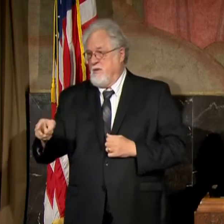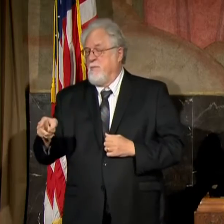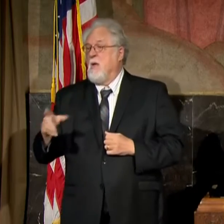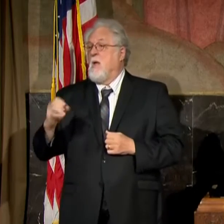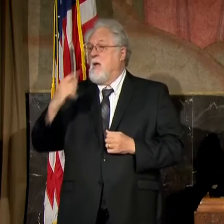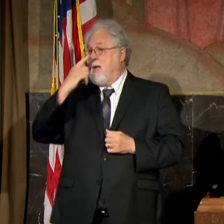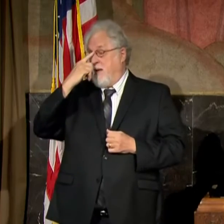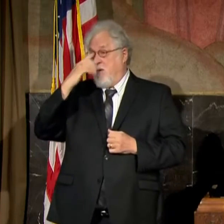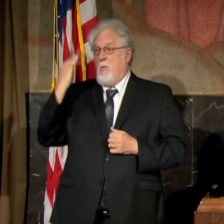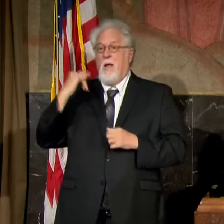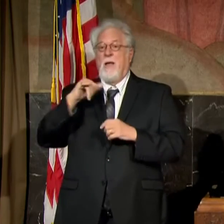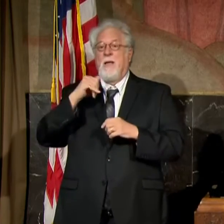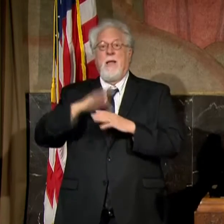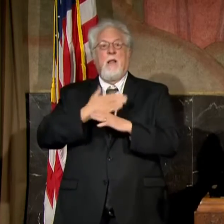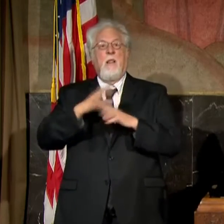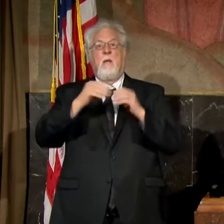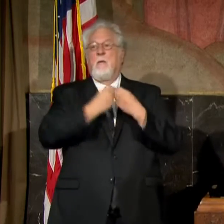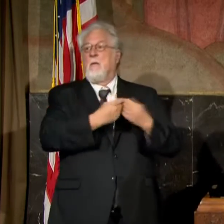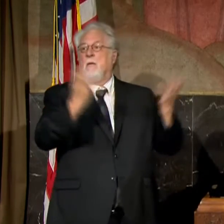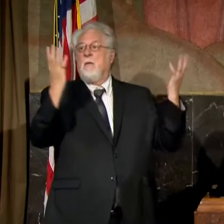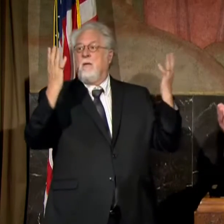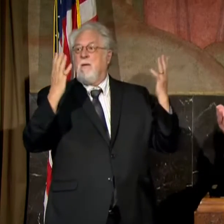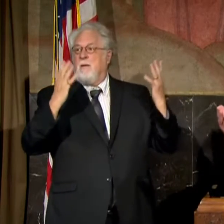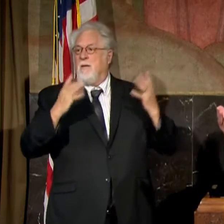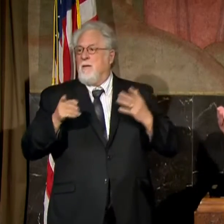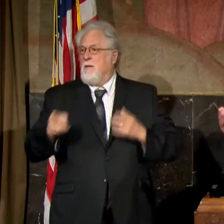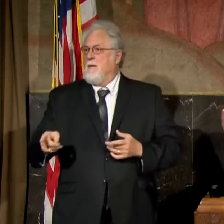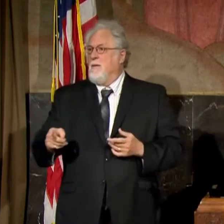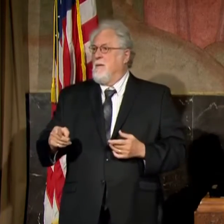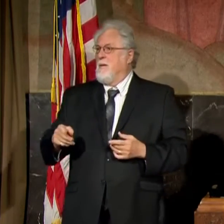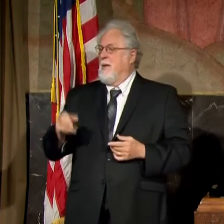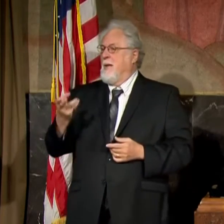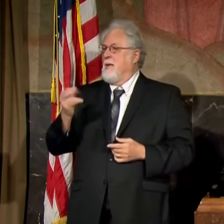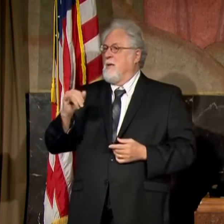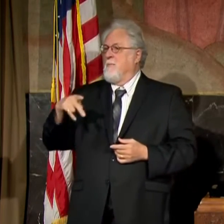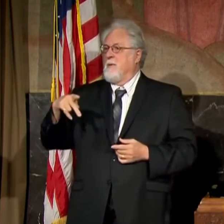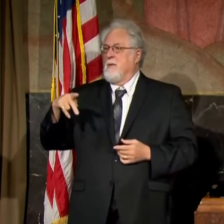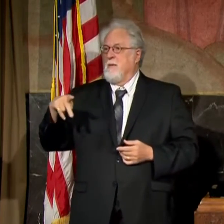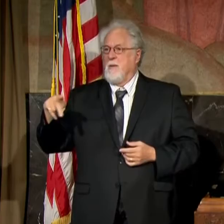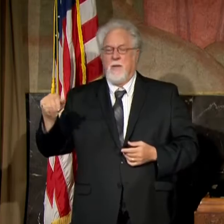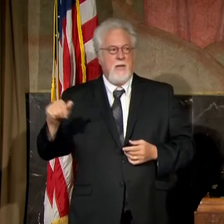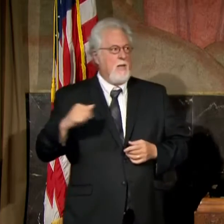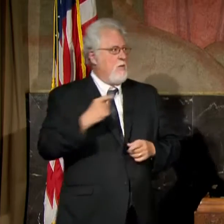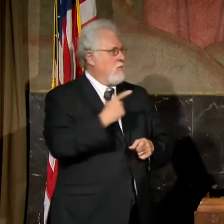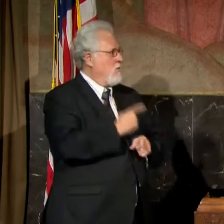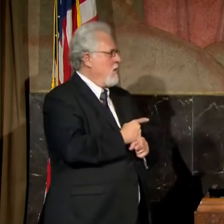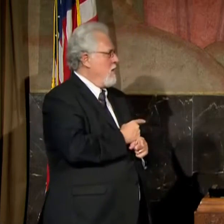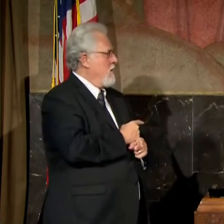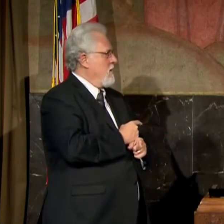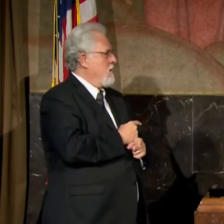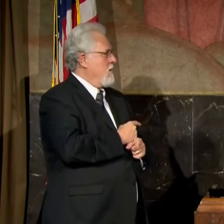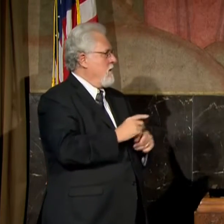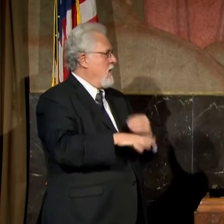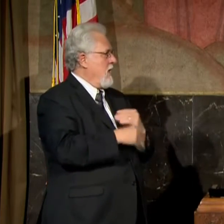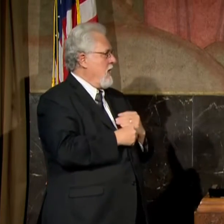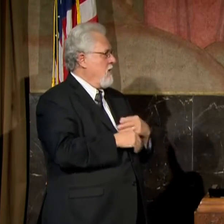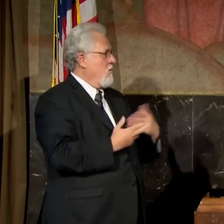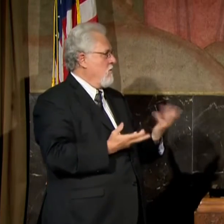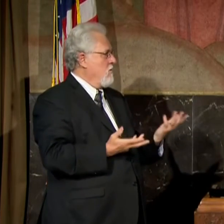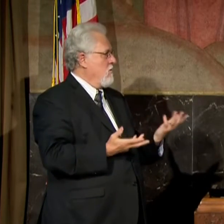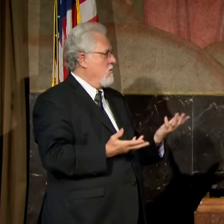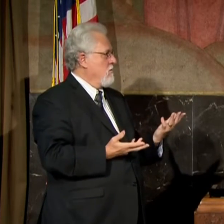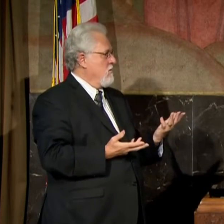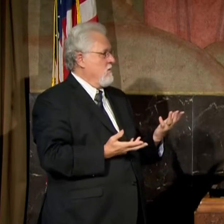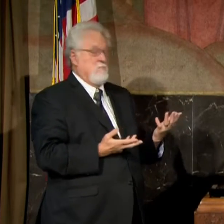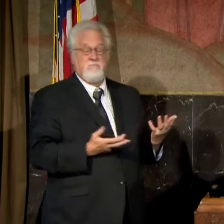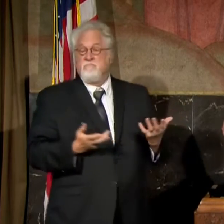reason why it can't be shared more broadly beyond that is the function of HIPAA. Is that correct? You want to add to that or does that do it?